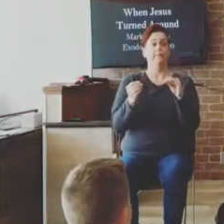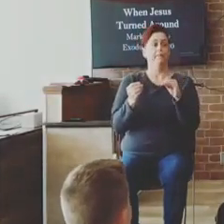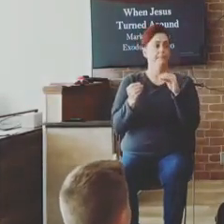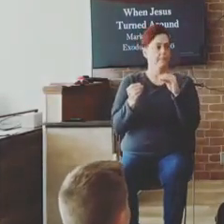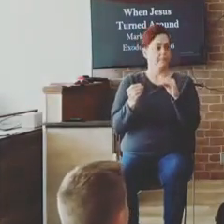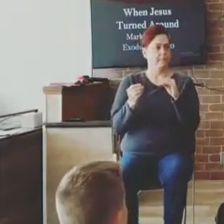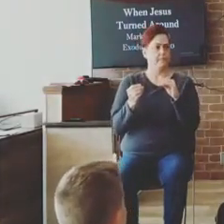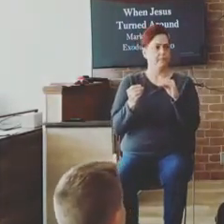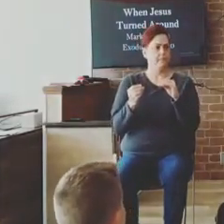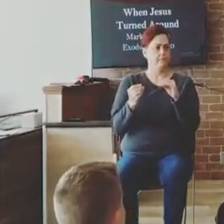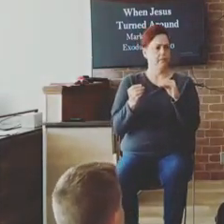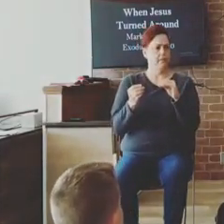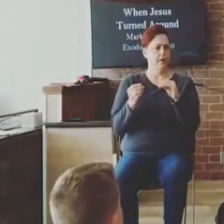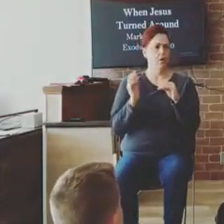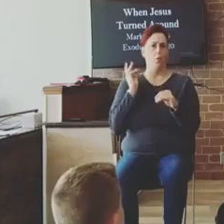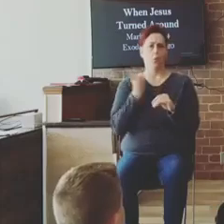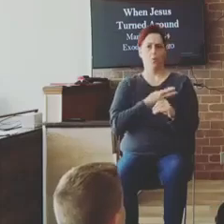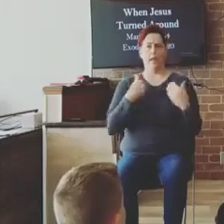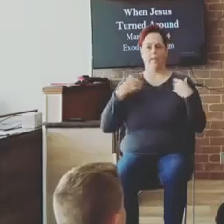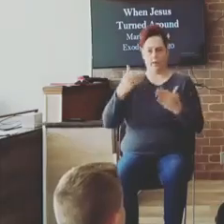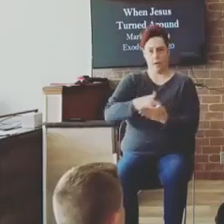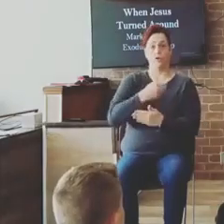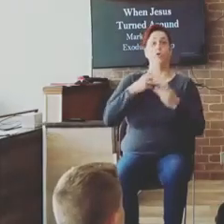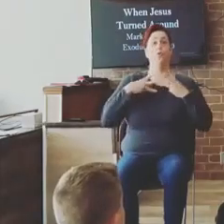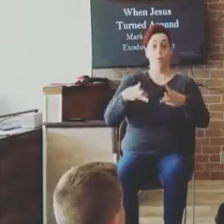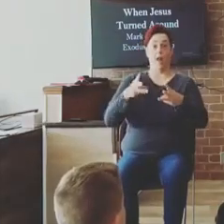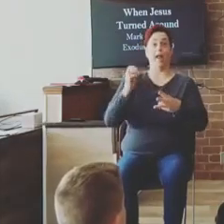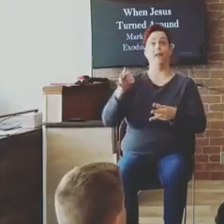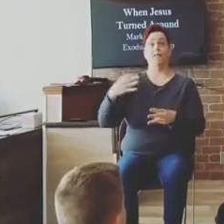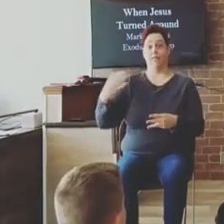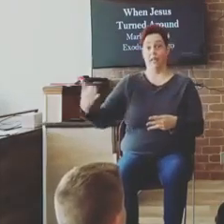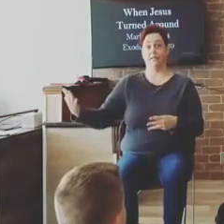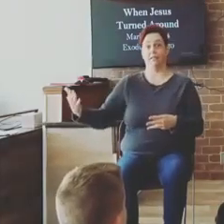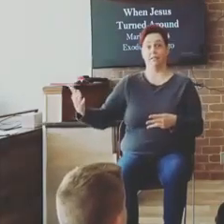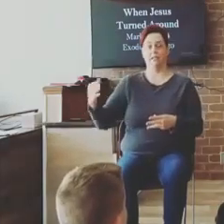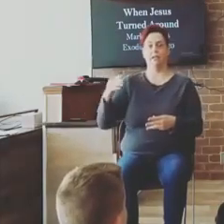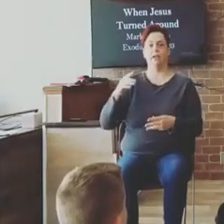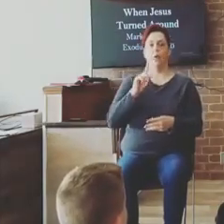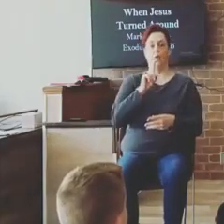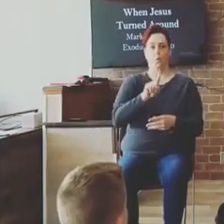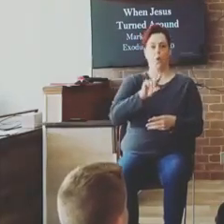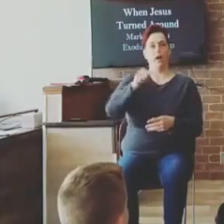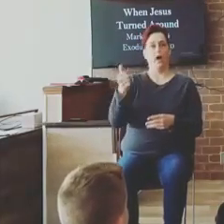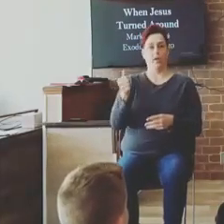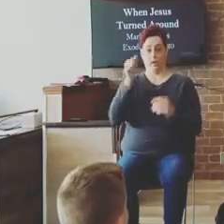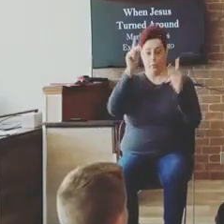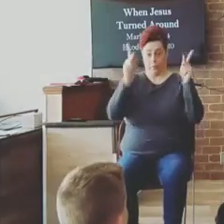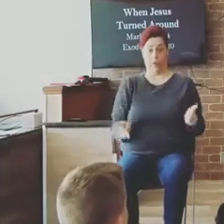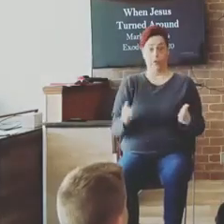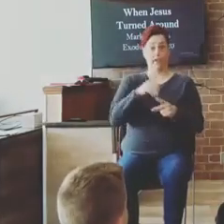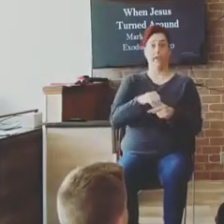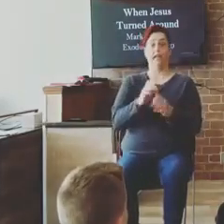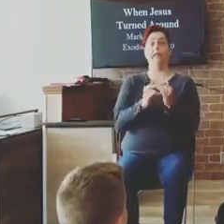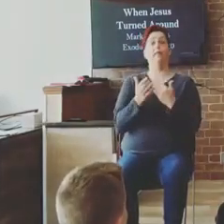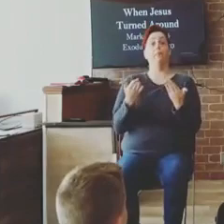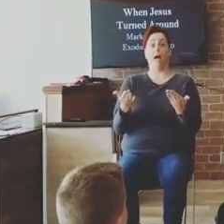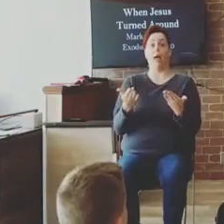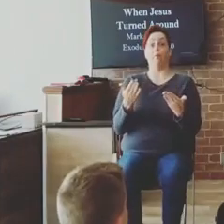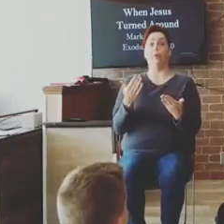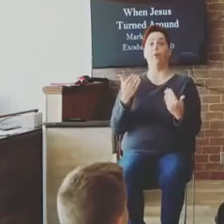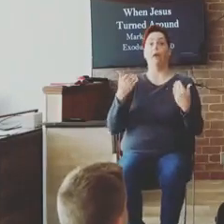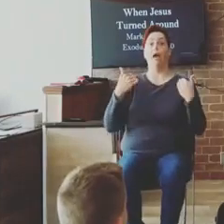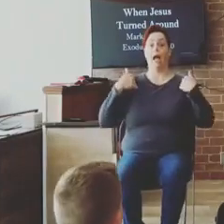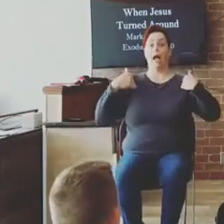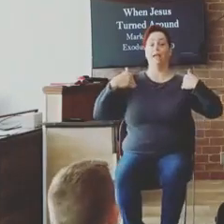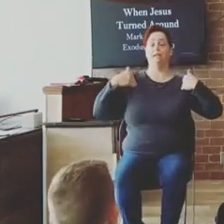somebody else in the Bible, and I love reading it. They had a new way of trying to do things, but he was still in an old school time. Let's go back to